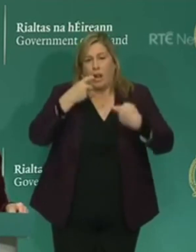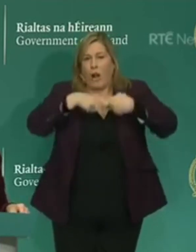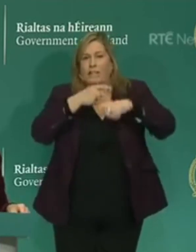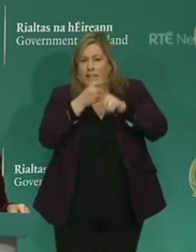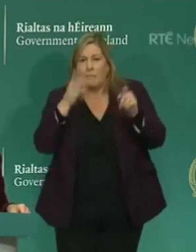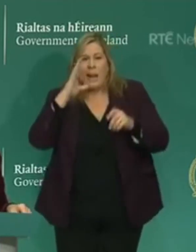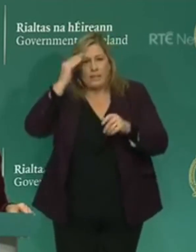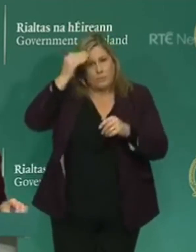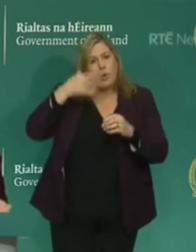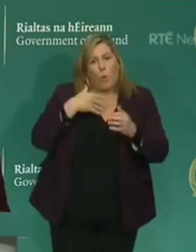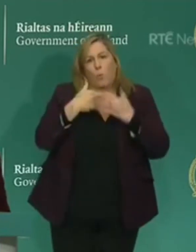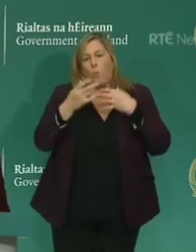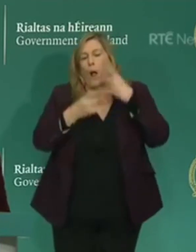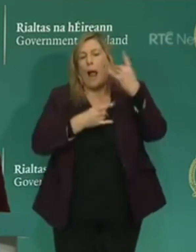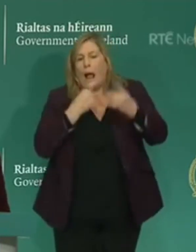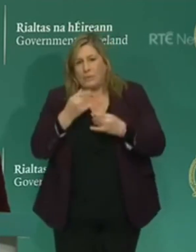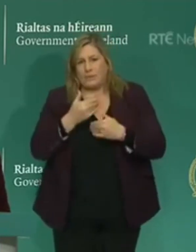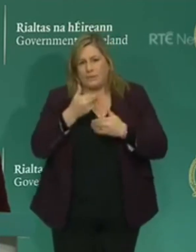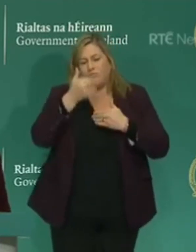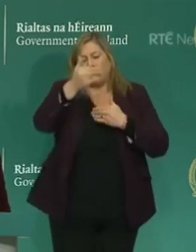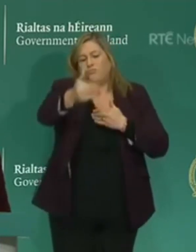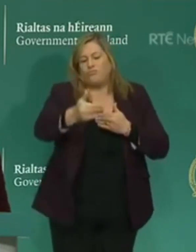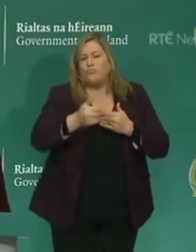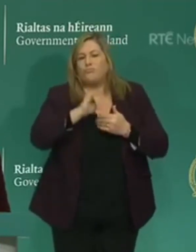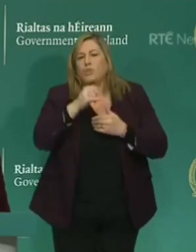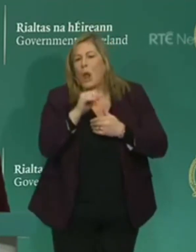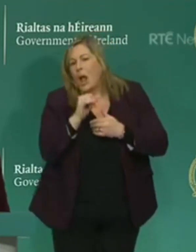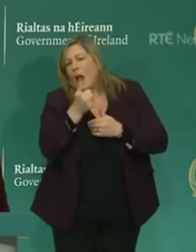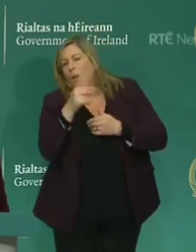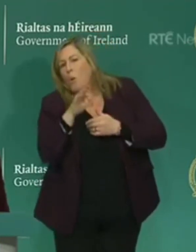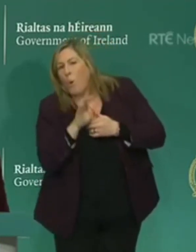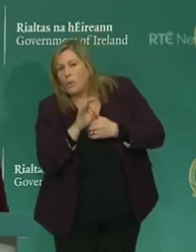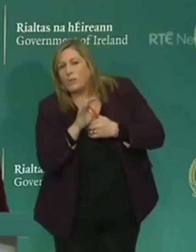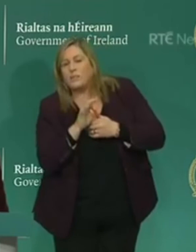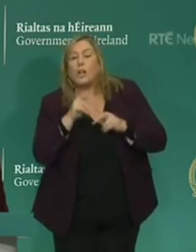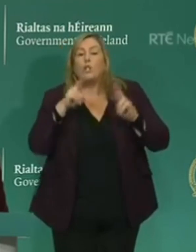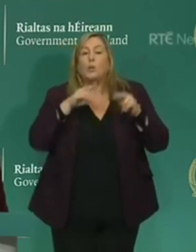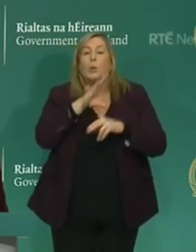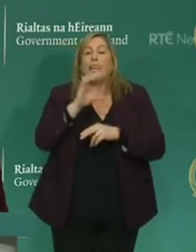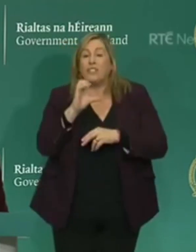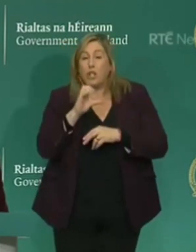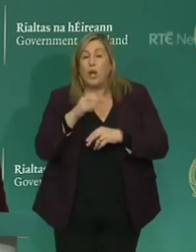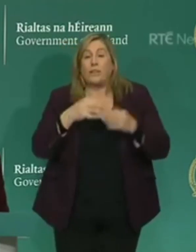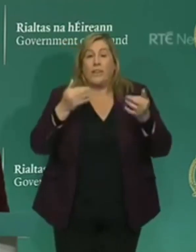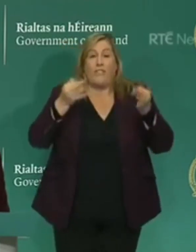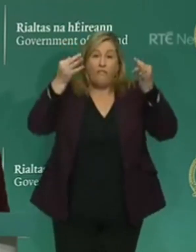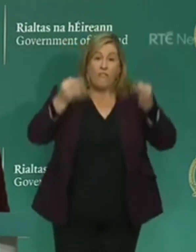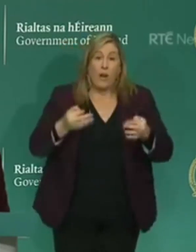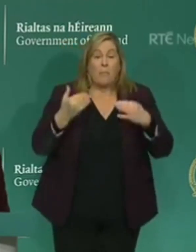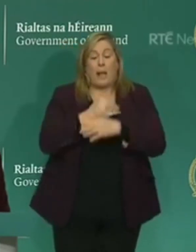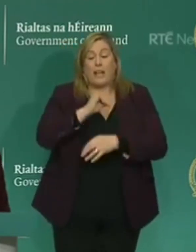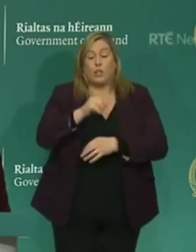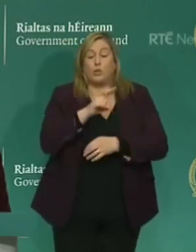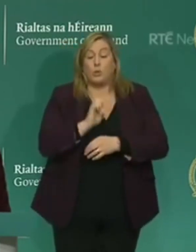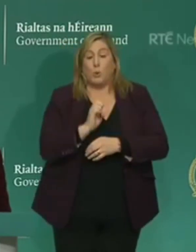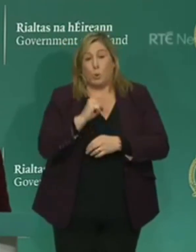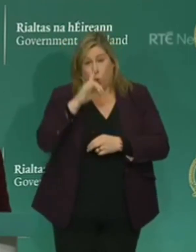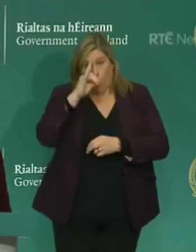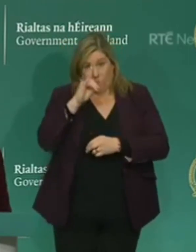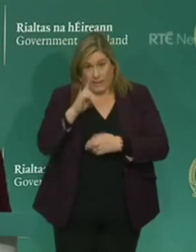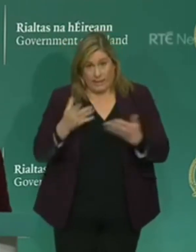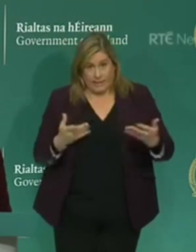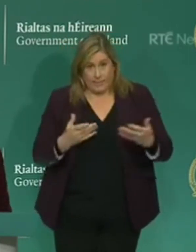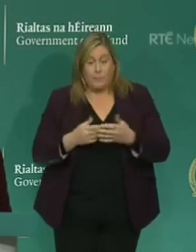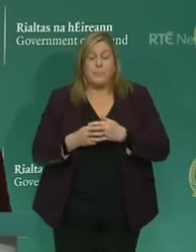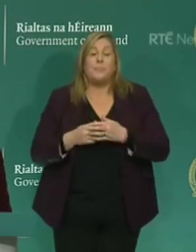early August. The new Leaving Cert exam timetable will be confirmed in early June. The admissions process for